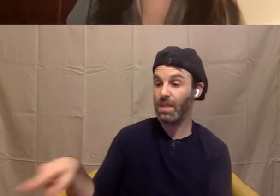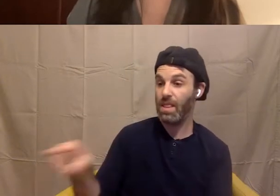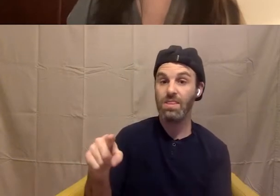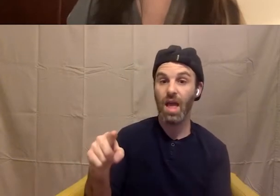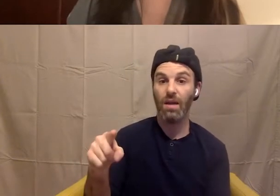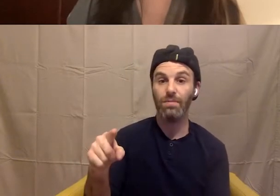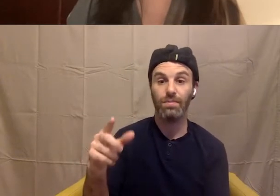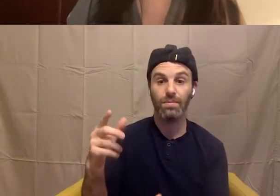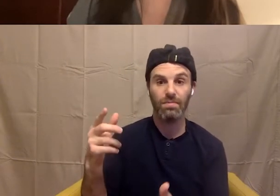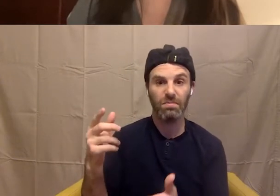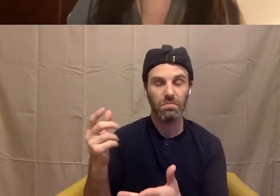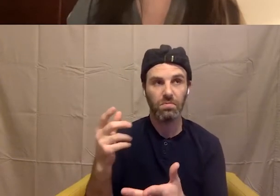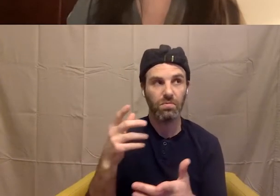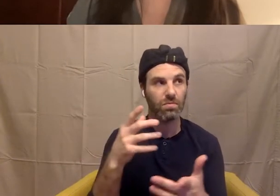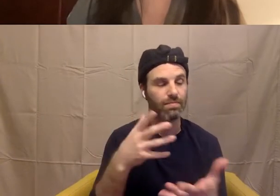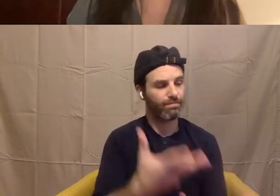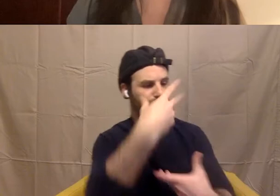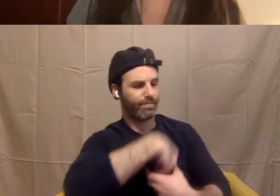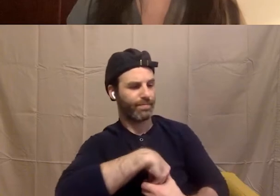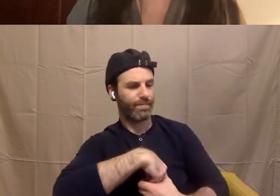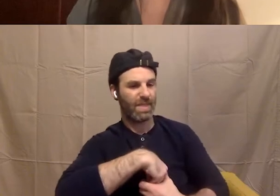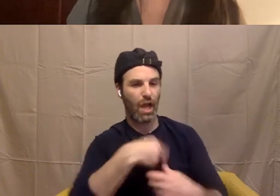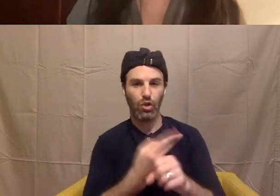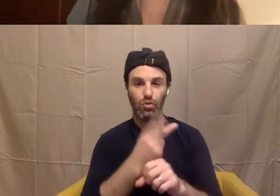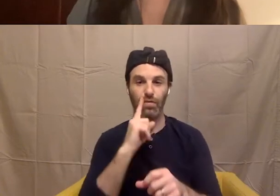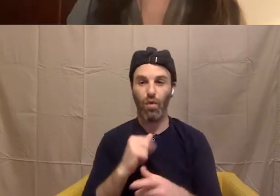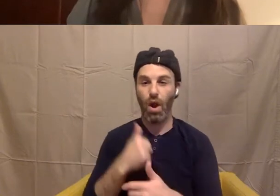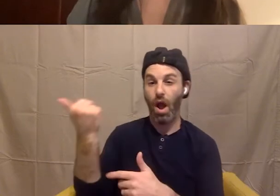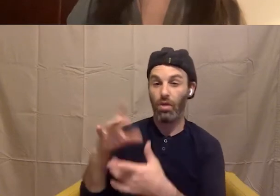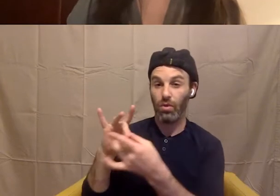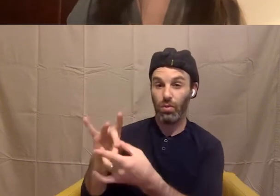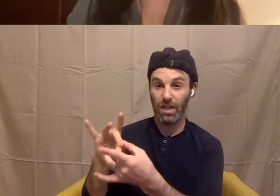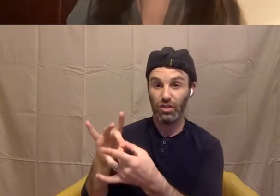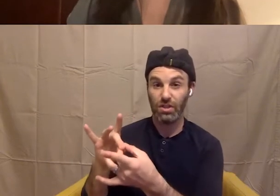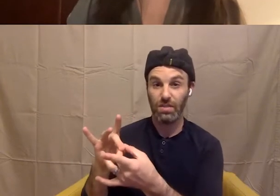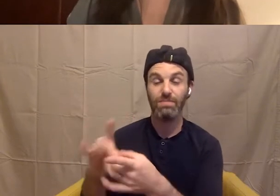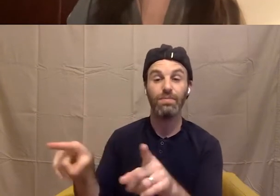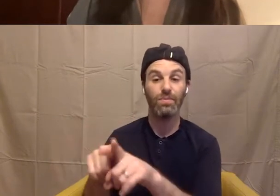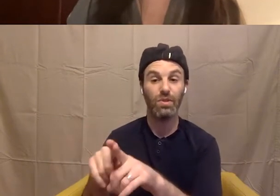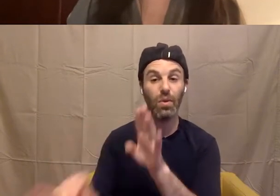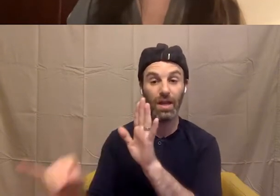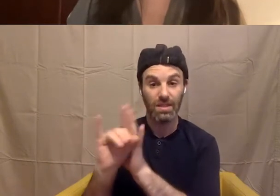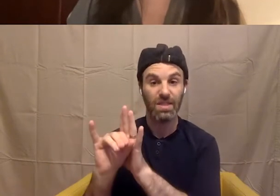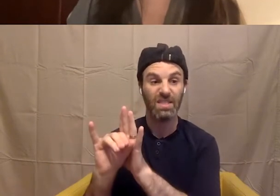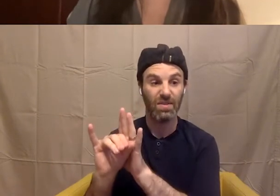other relationships and identify what it might feel like when that doesn't exist.